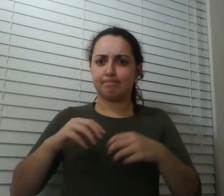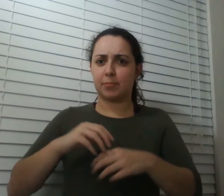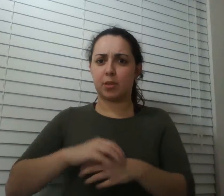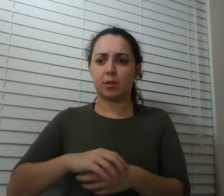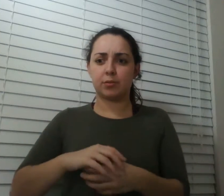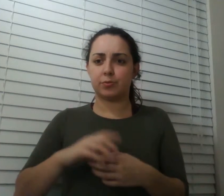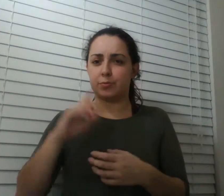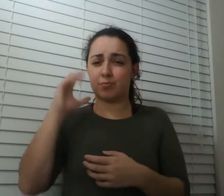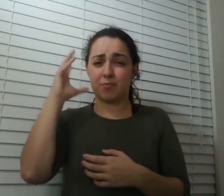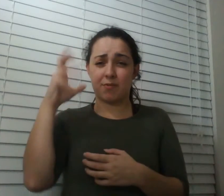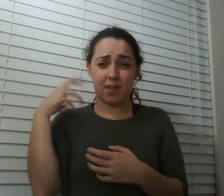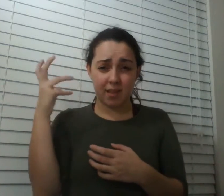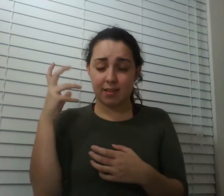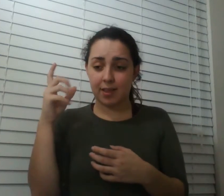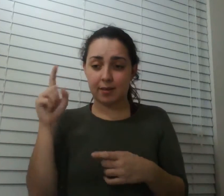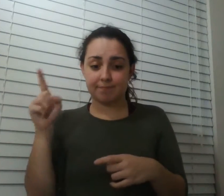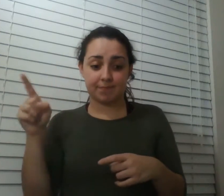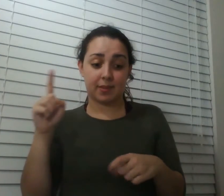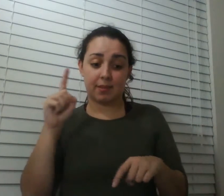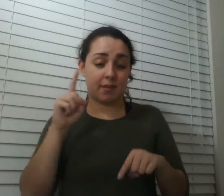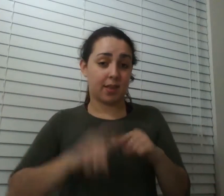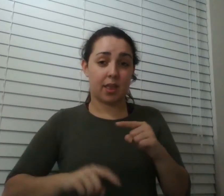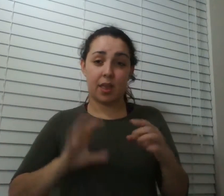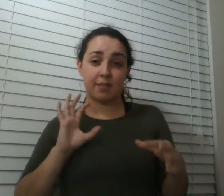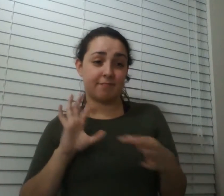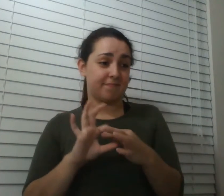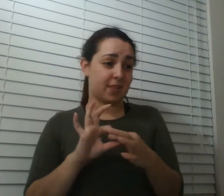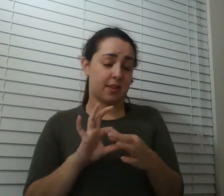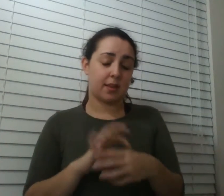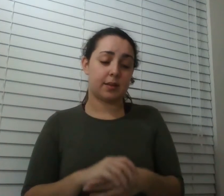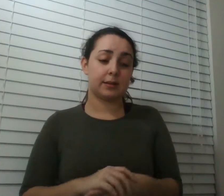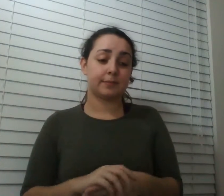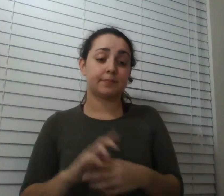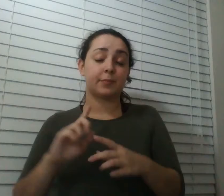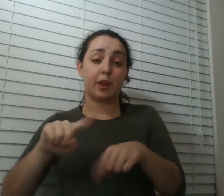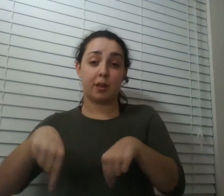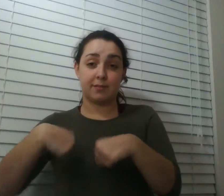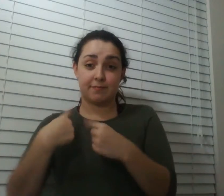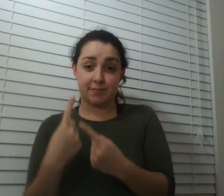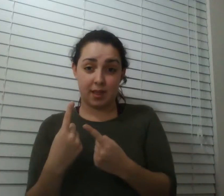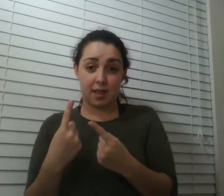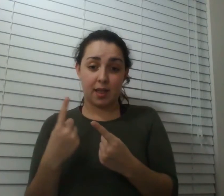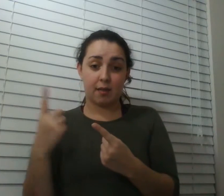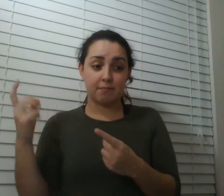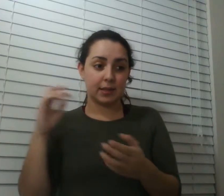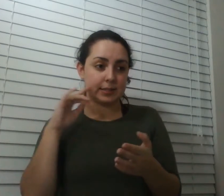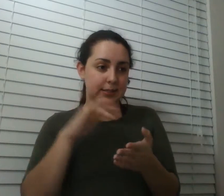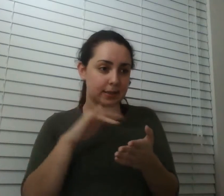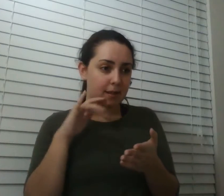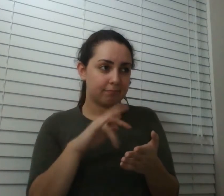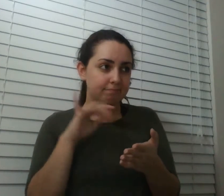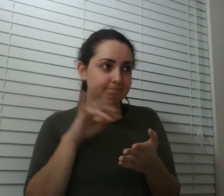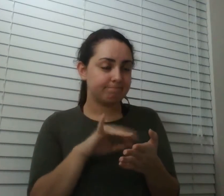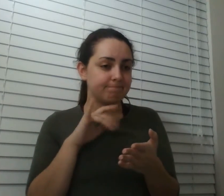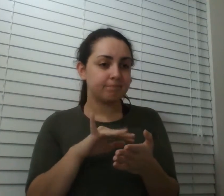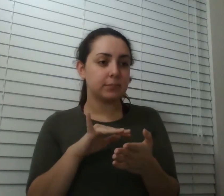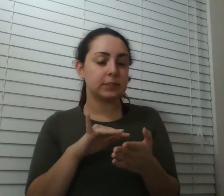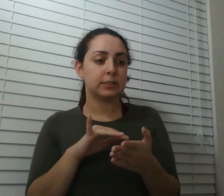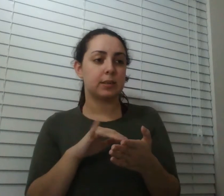he can relate to but over time the more he studied them the more he started noticing